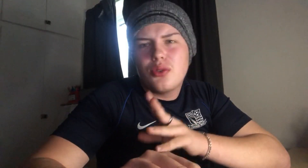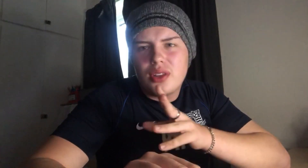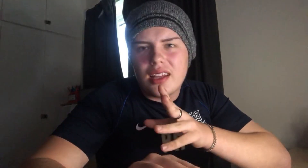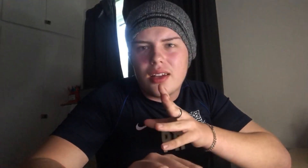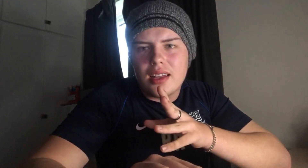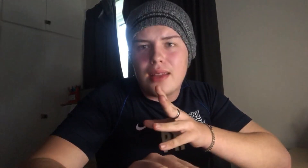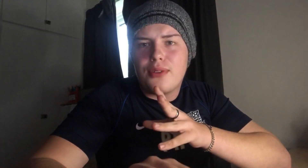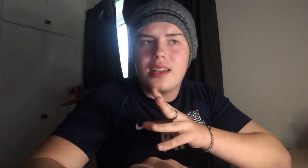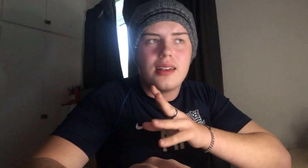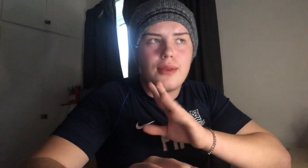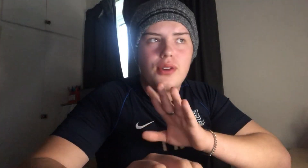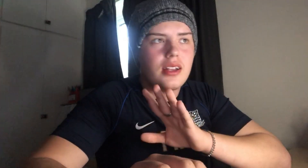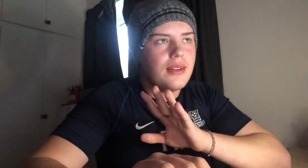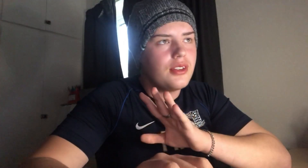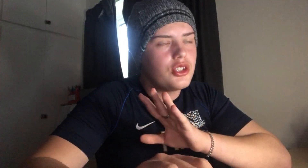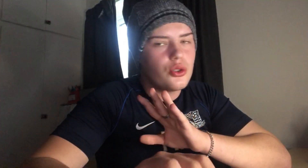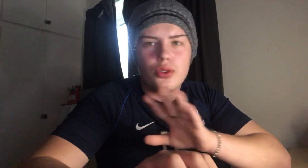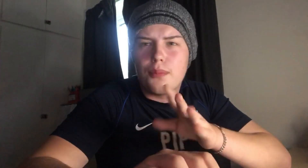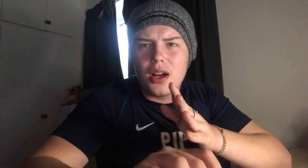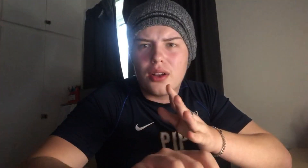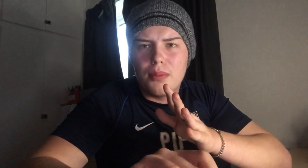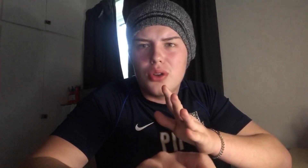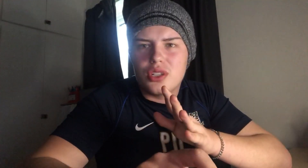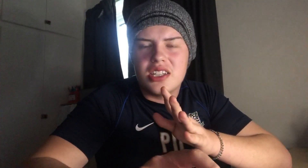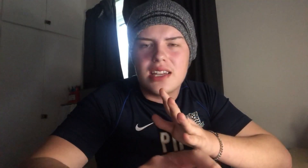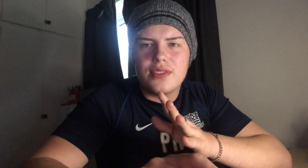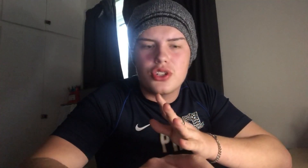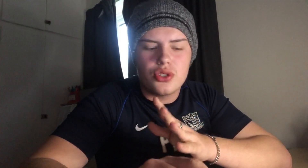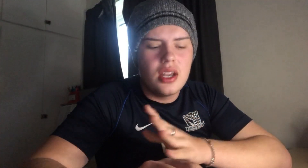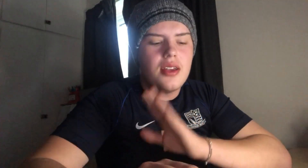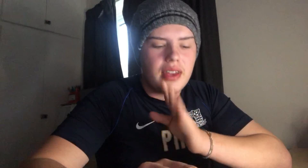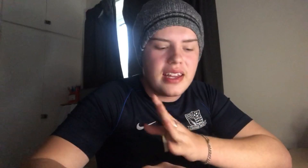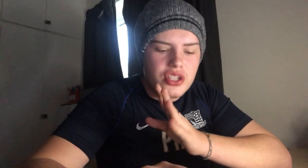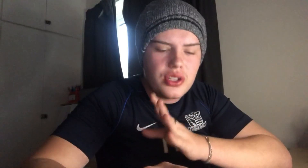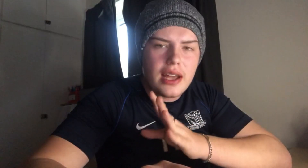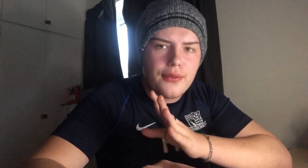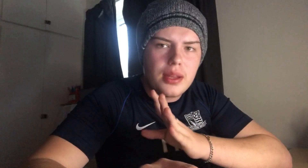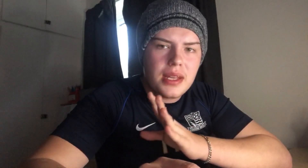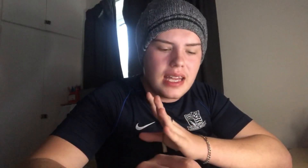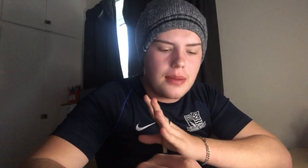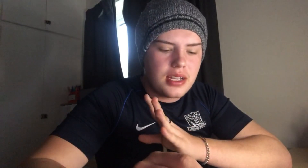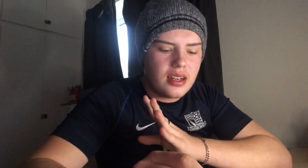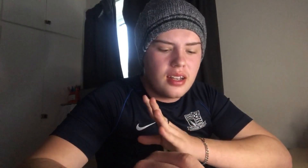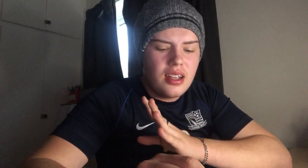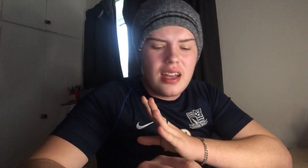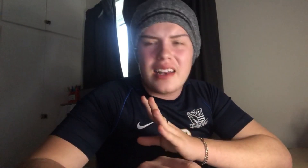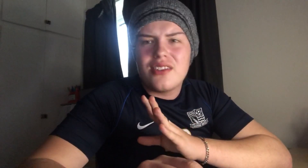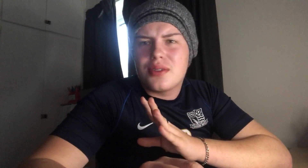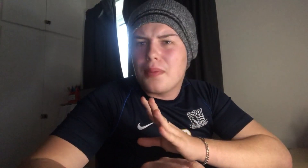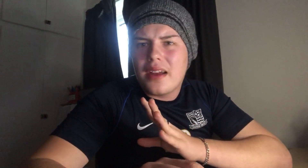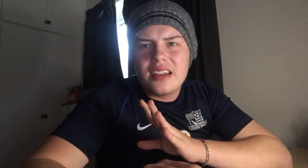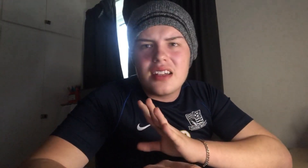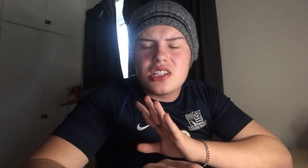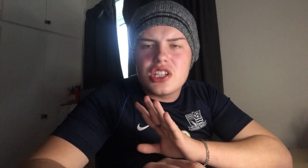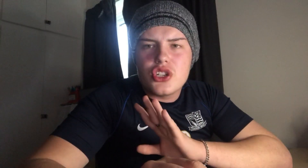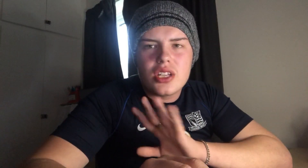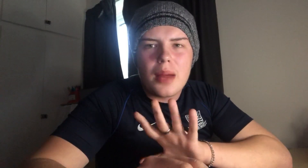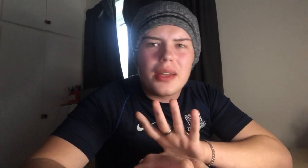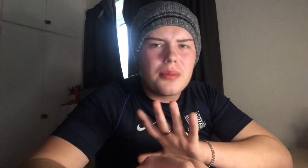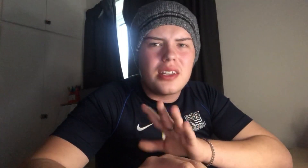still think if we're given the choice, or if Mark Mosley's given the choice, that he should definitely be kept in, and there is apparently a decision coming up